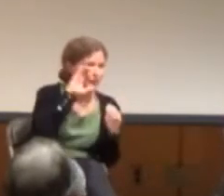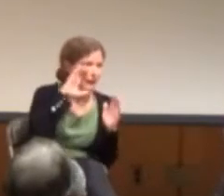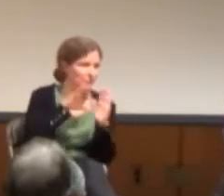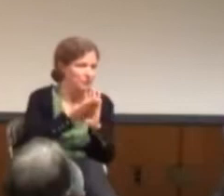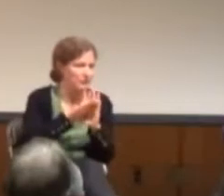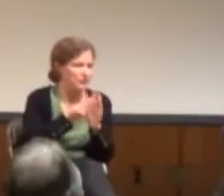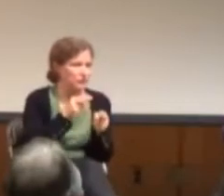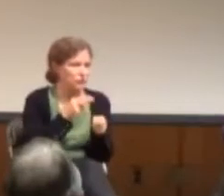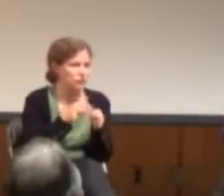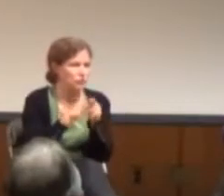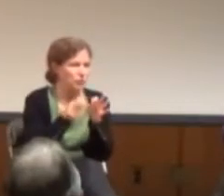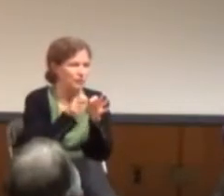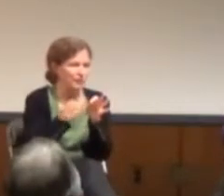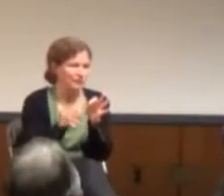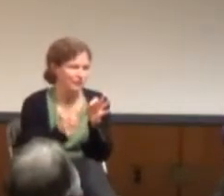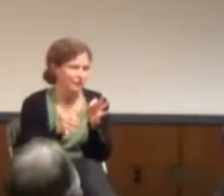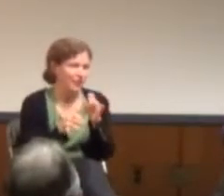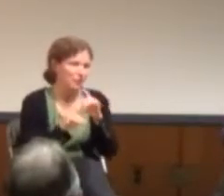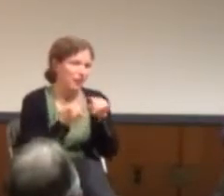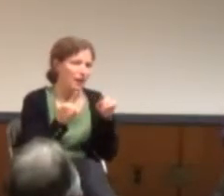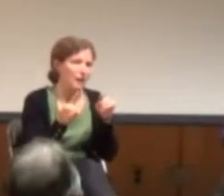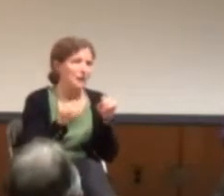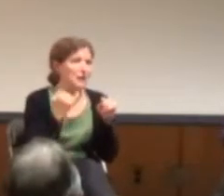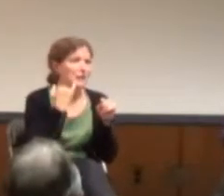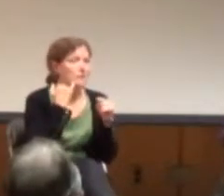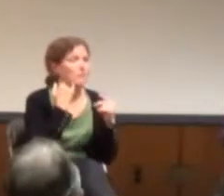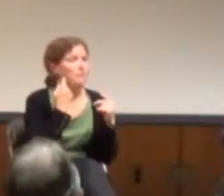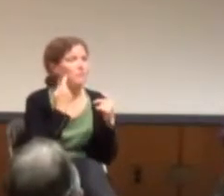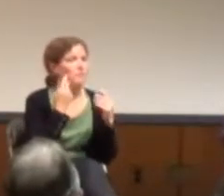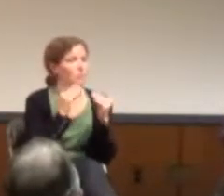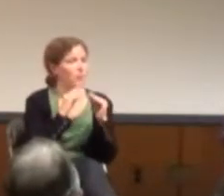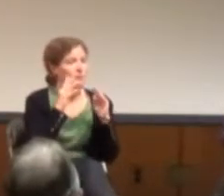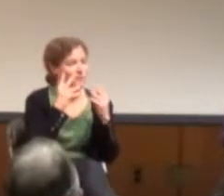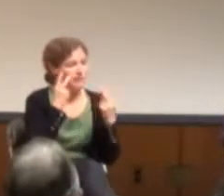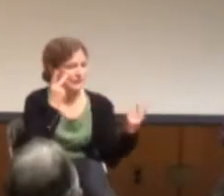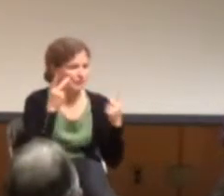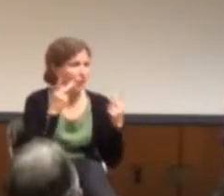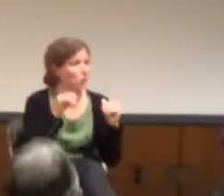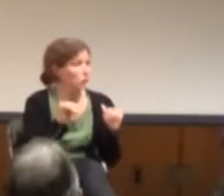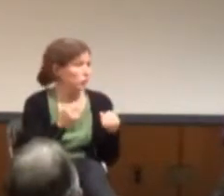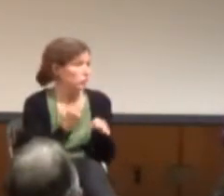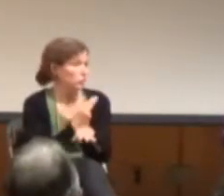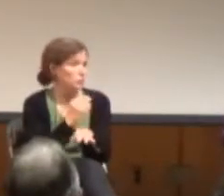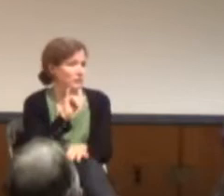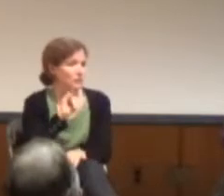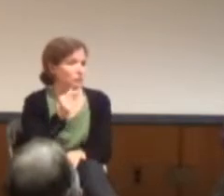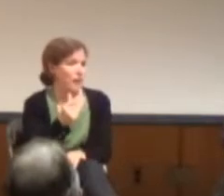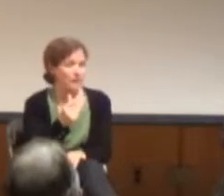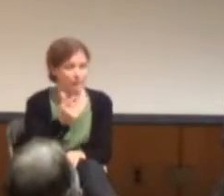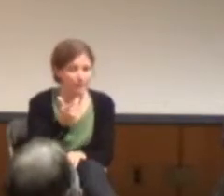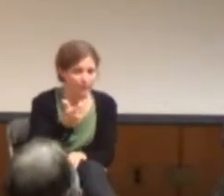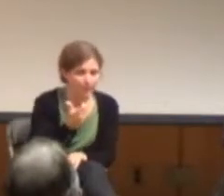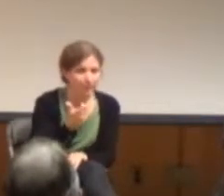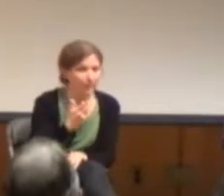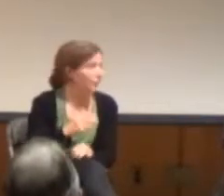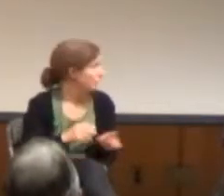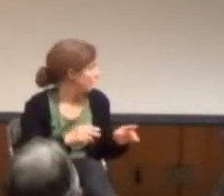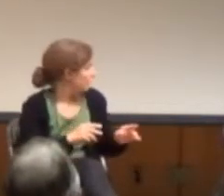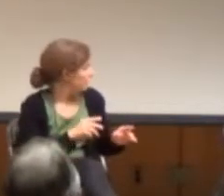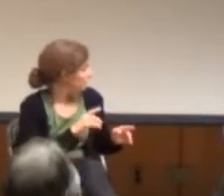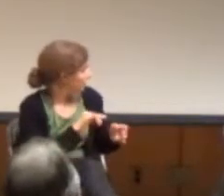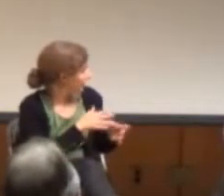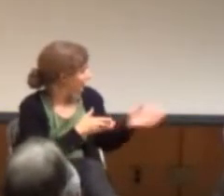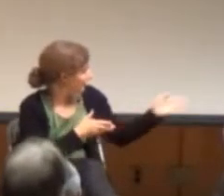a short text caption, but I think even just putting the visibility out there, that could be a medium that hasn't been explored yet. You're doing that.